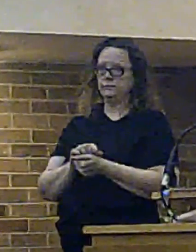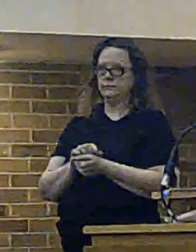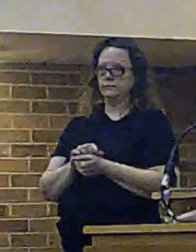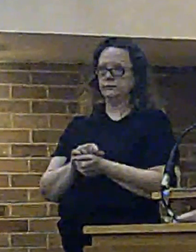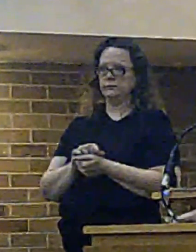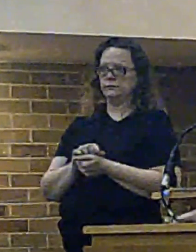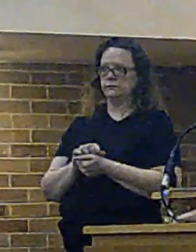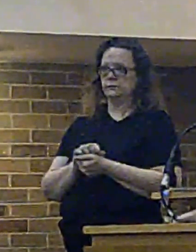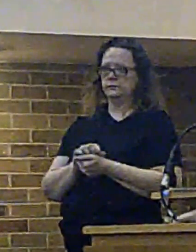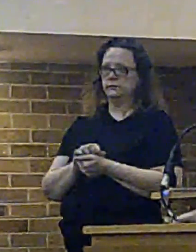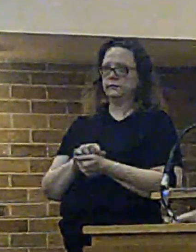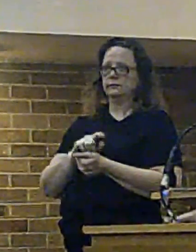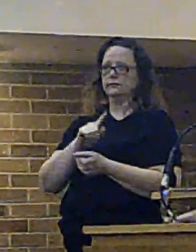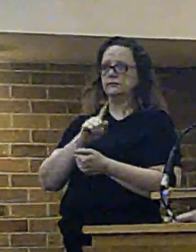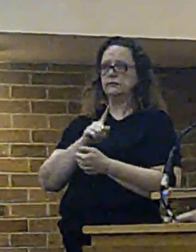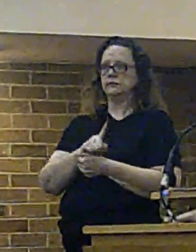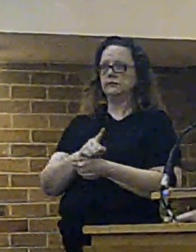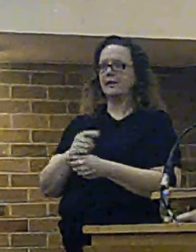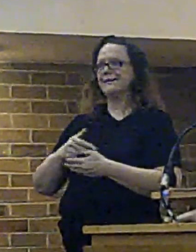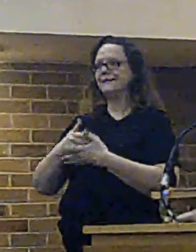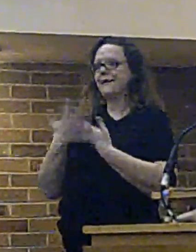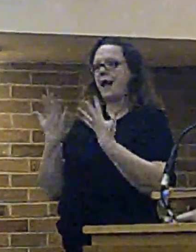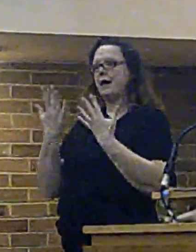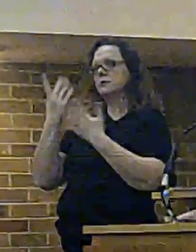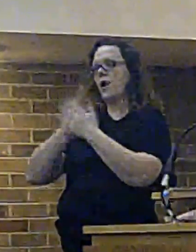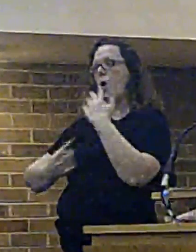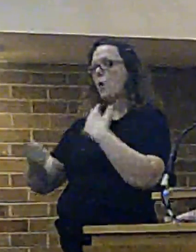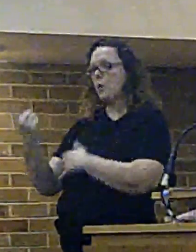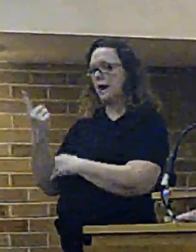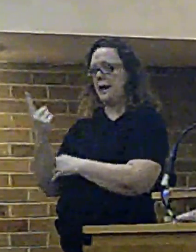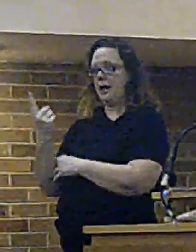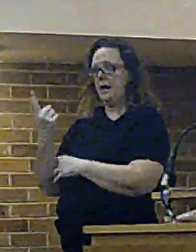days only clearing is another option that we could pursue